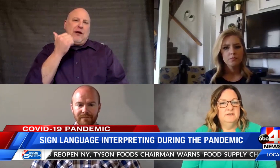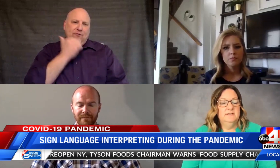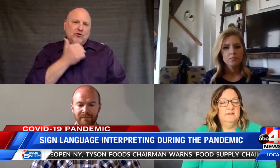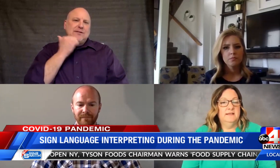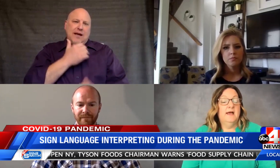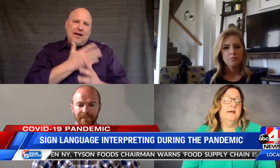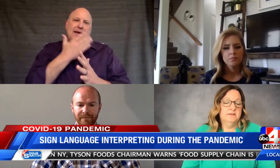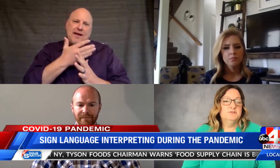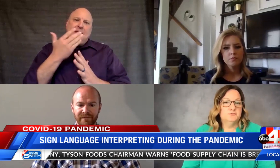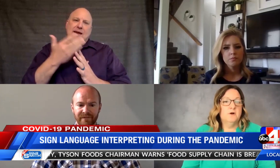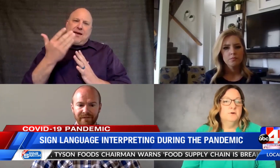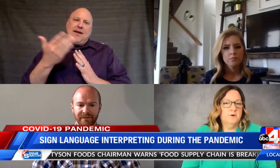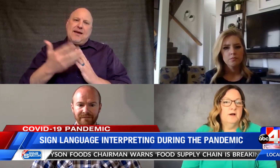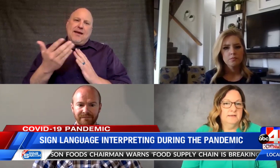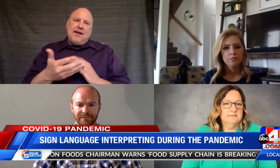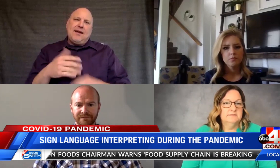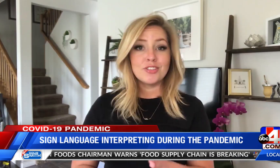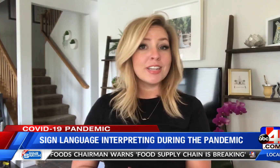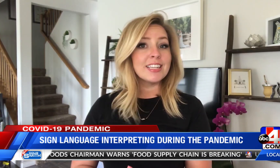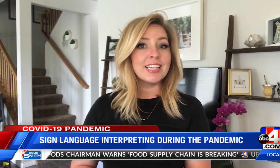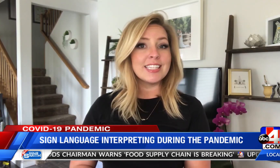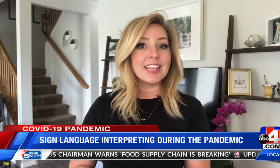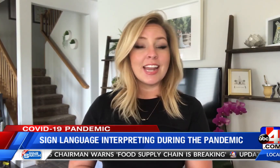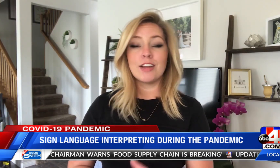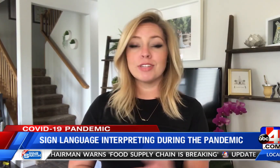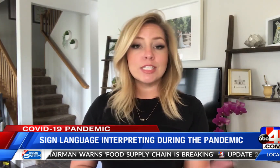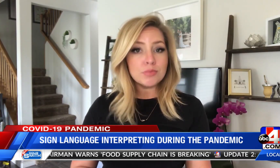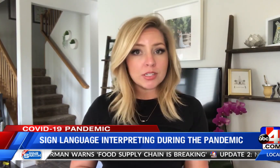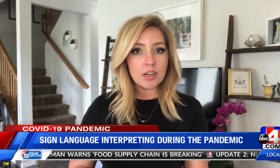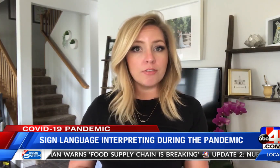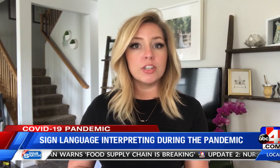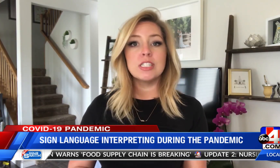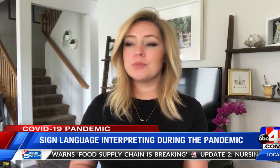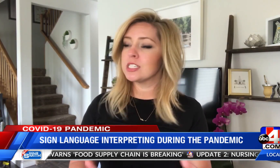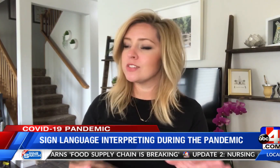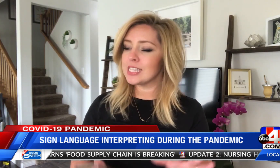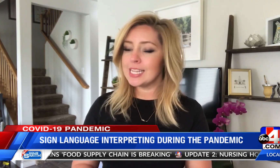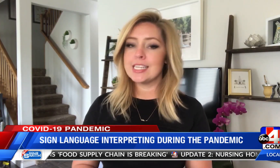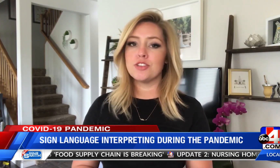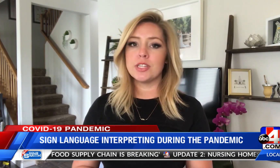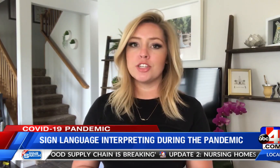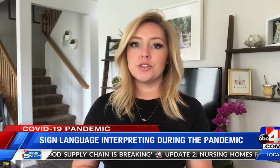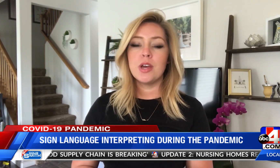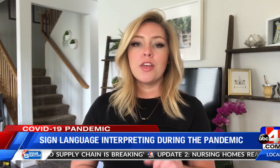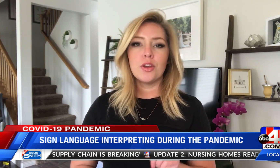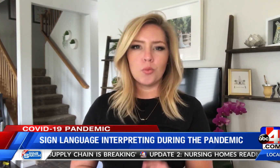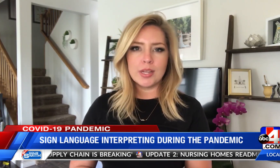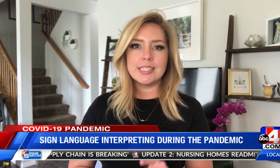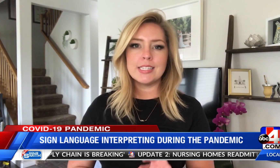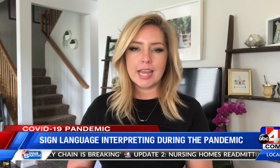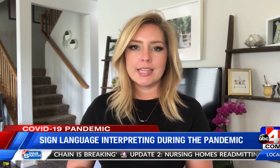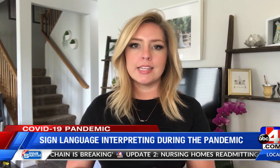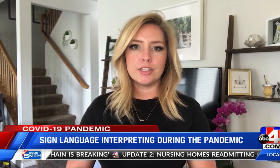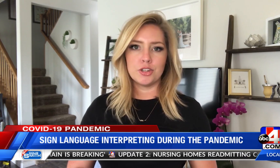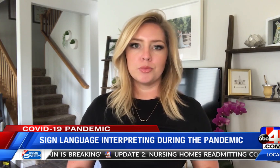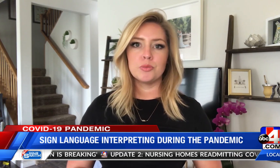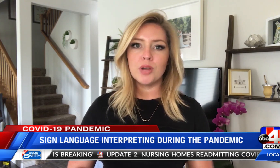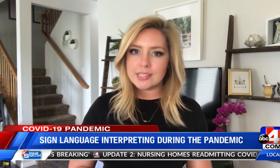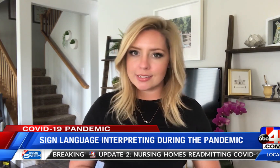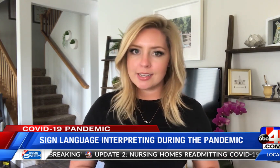a stronger product. Trenton Clay said that at a recent press conference, because of a slight scheduling issue, there wasn't an ASL interpreter present,